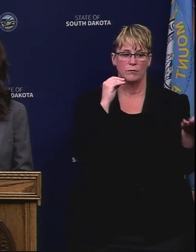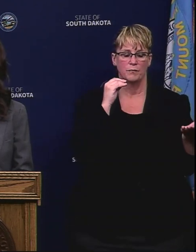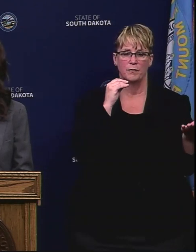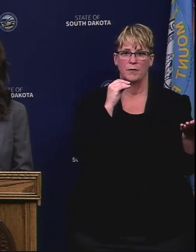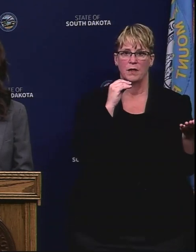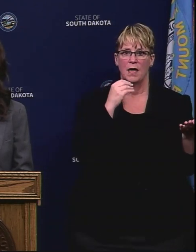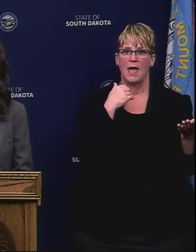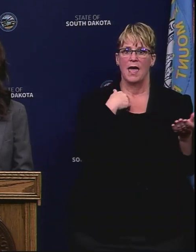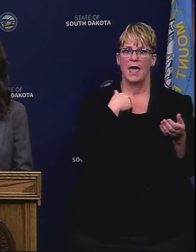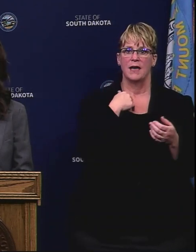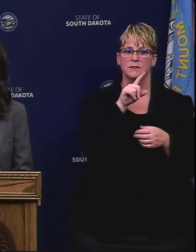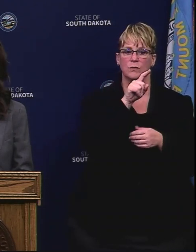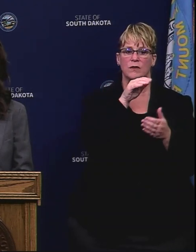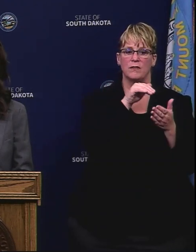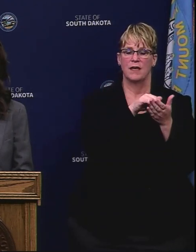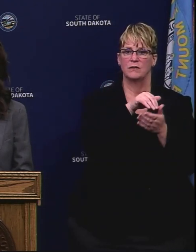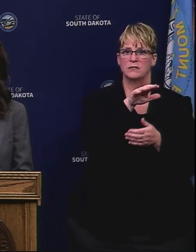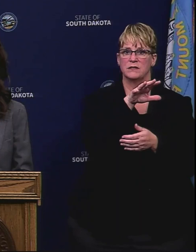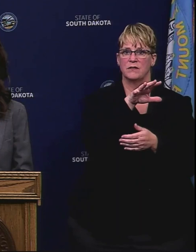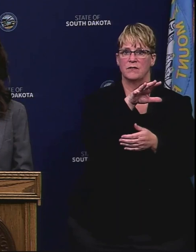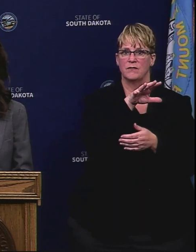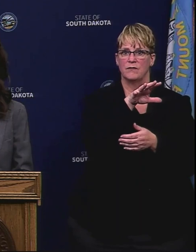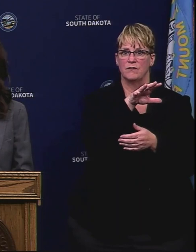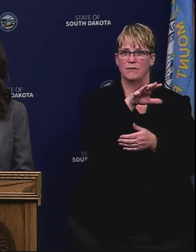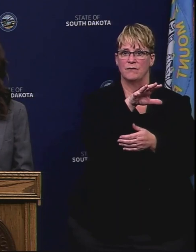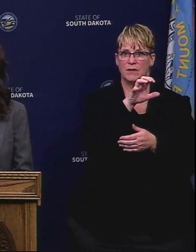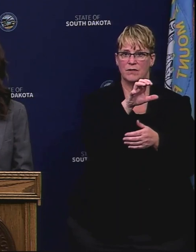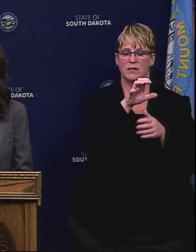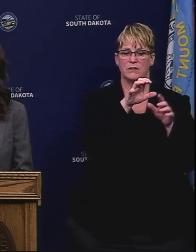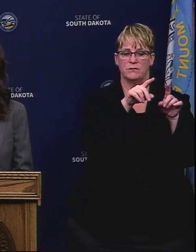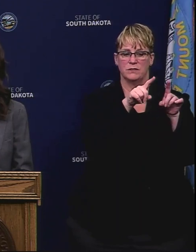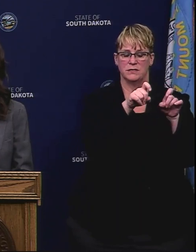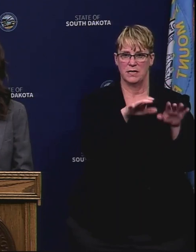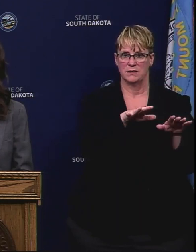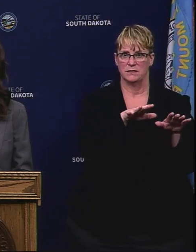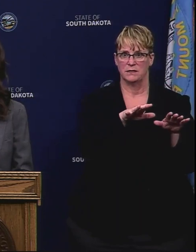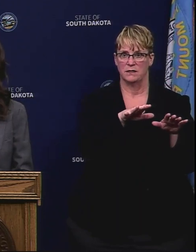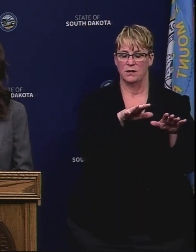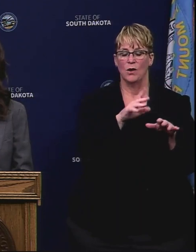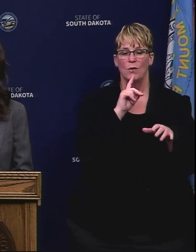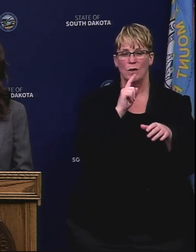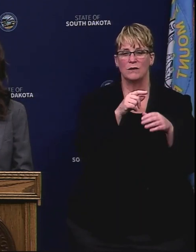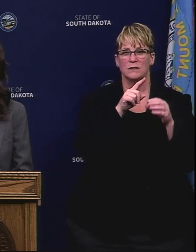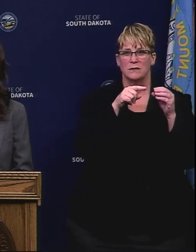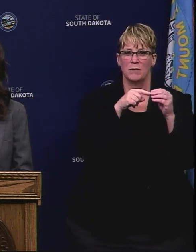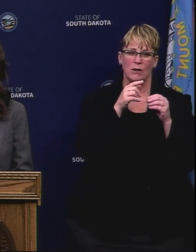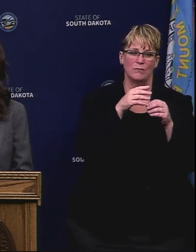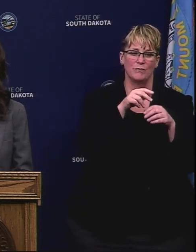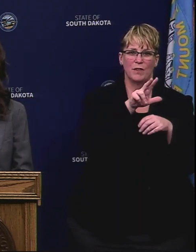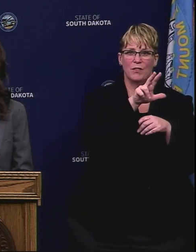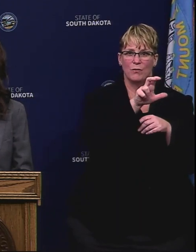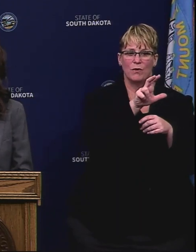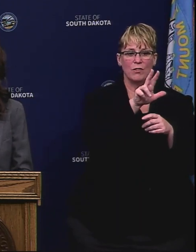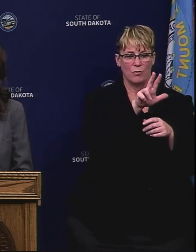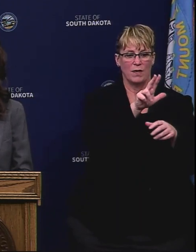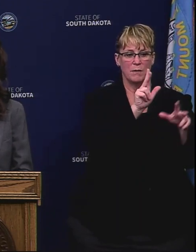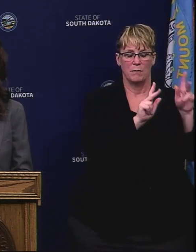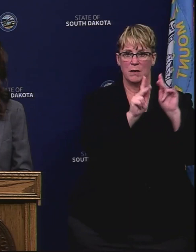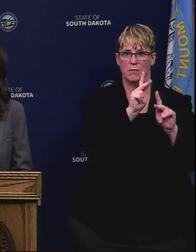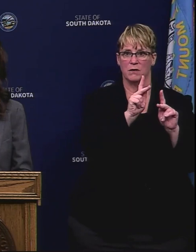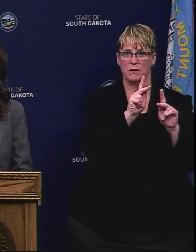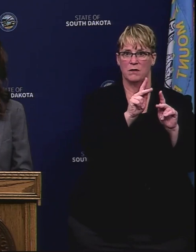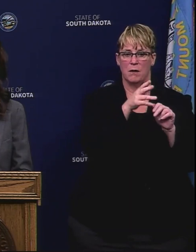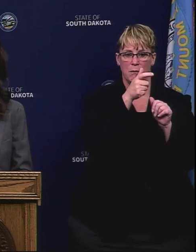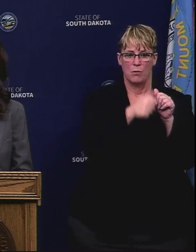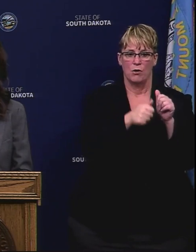in just shy of 1,500 tests being run. We averaged three people per car although some of the vehicles had six to